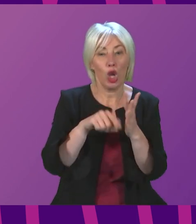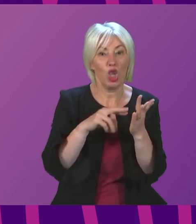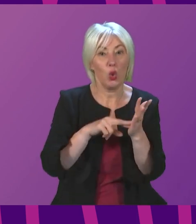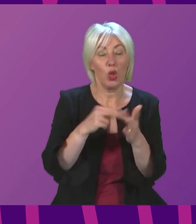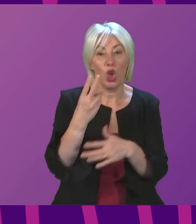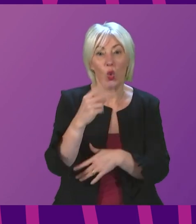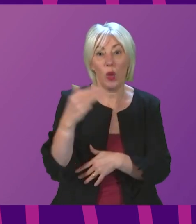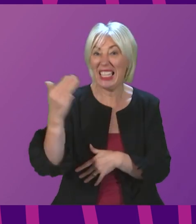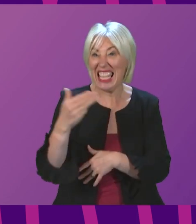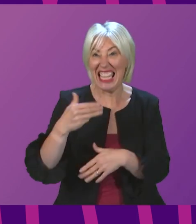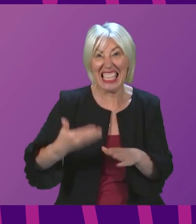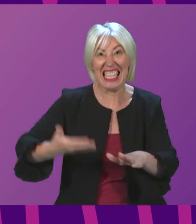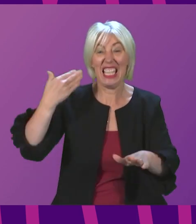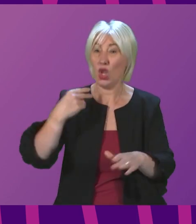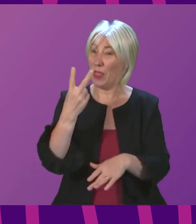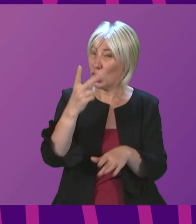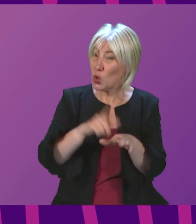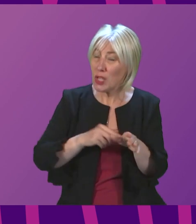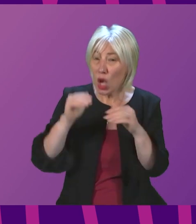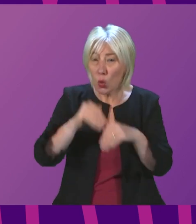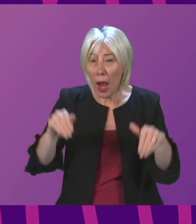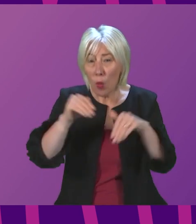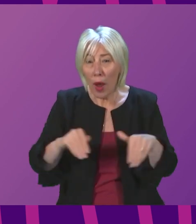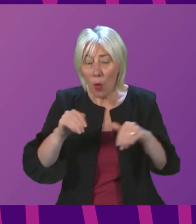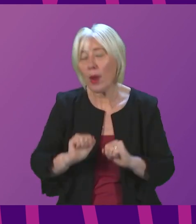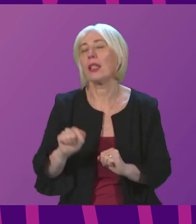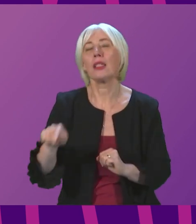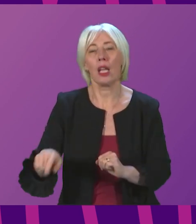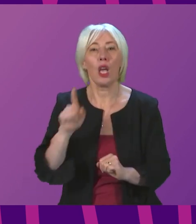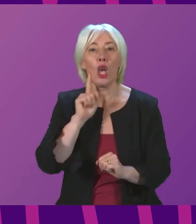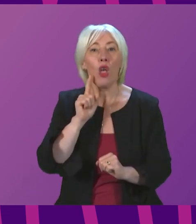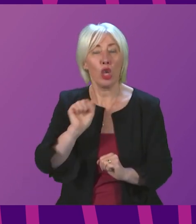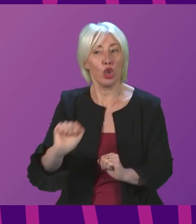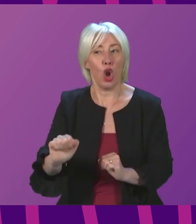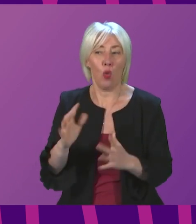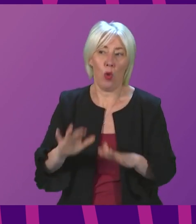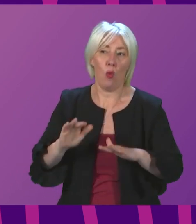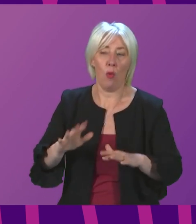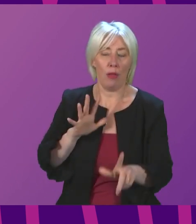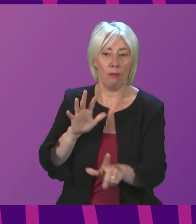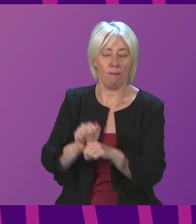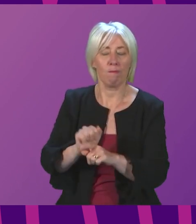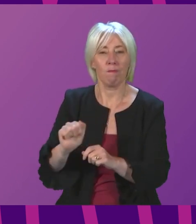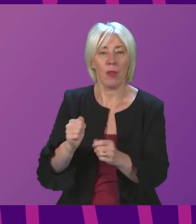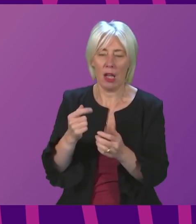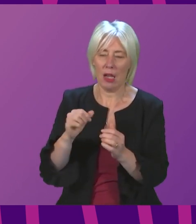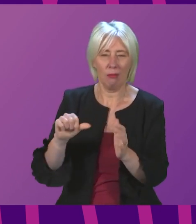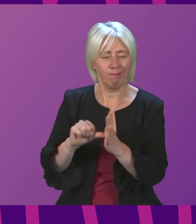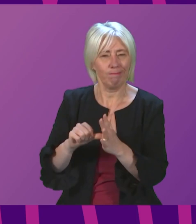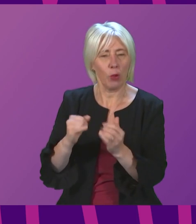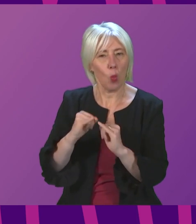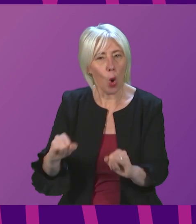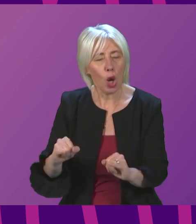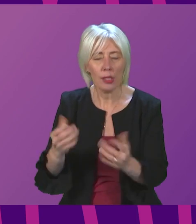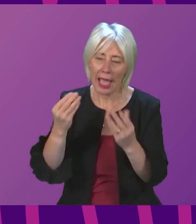assessment. That is at least a two-year waiting list. Whilst Emily is left waiting for a diagnosis, her condition is getting worse, her education